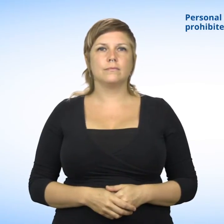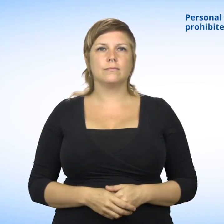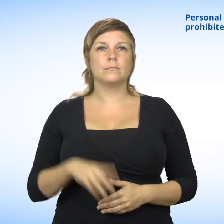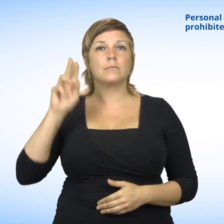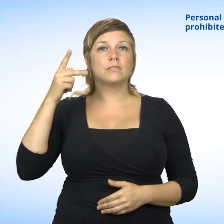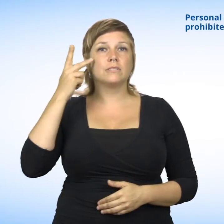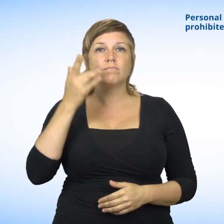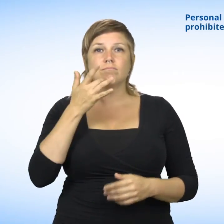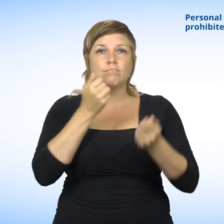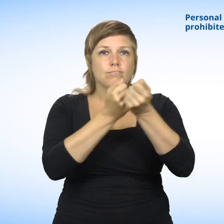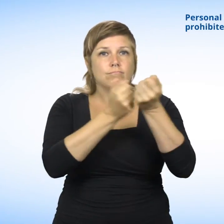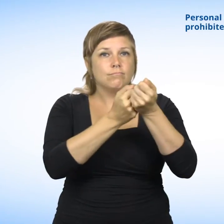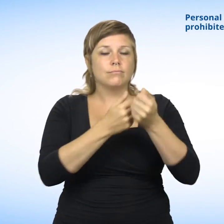Political convictions